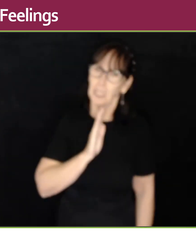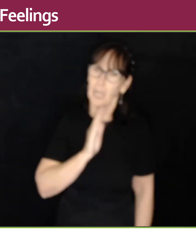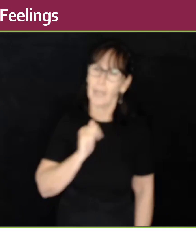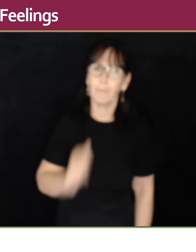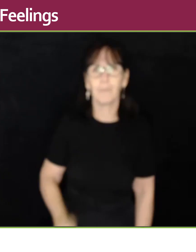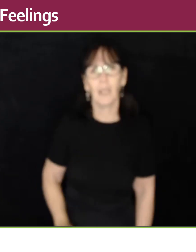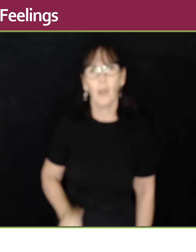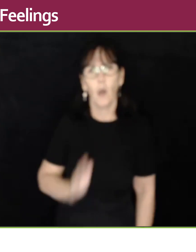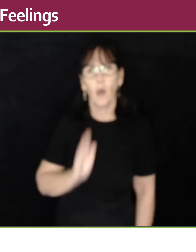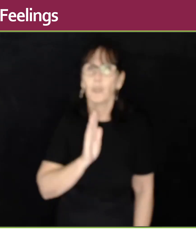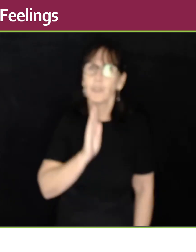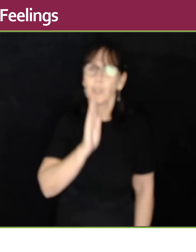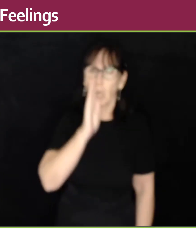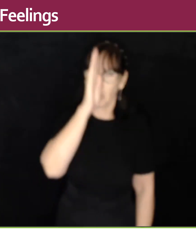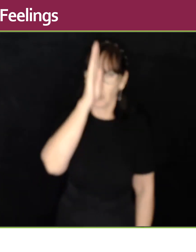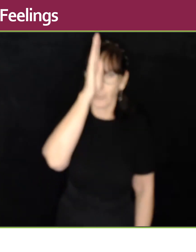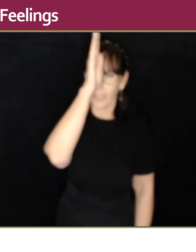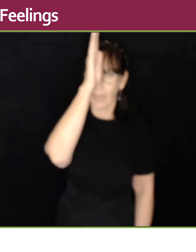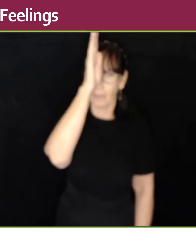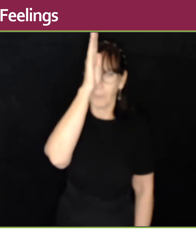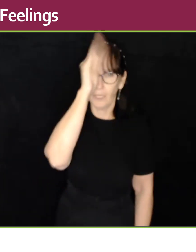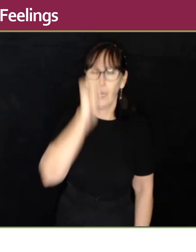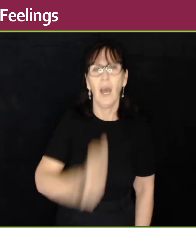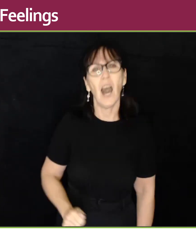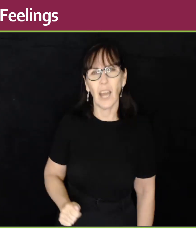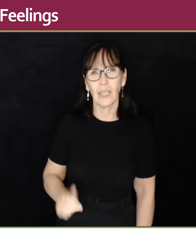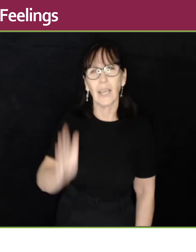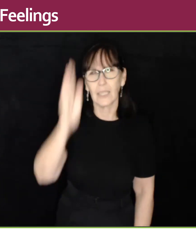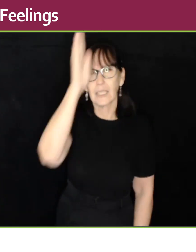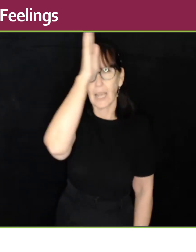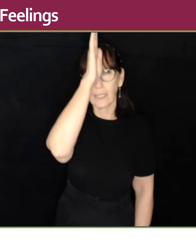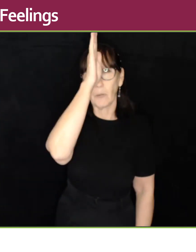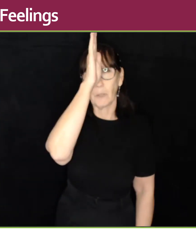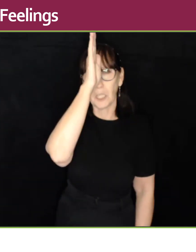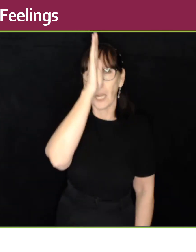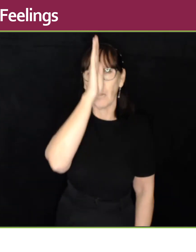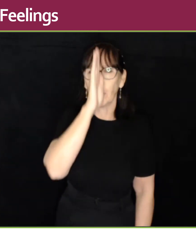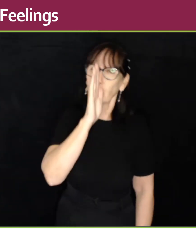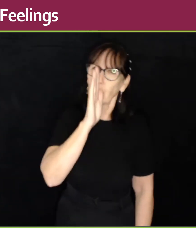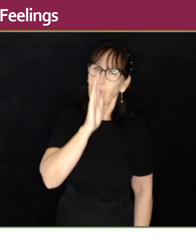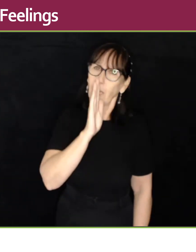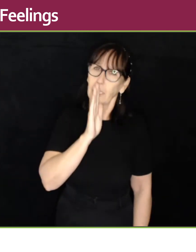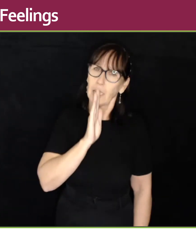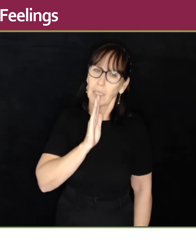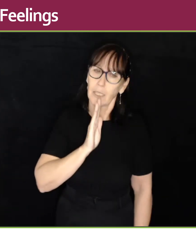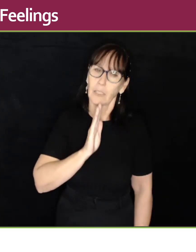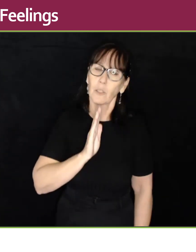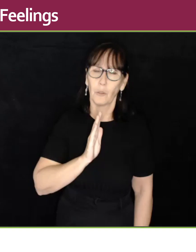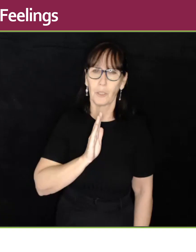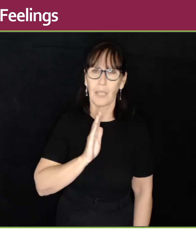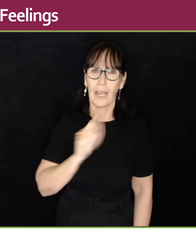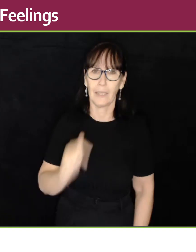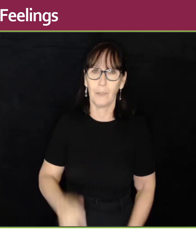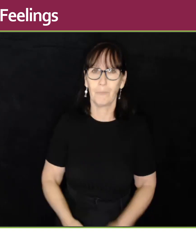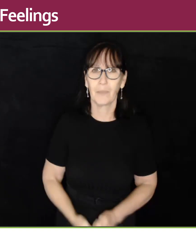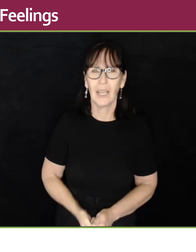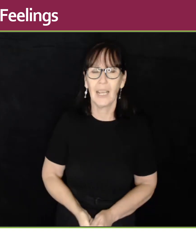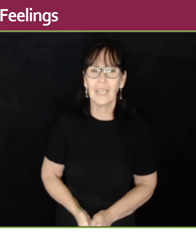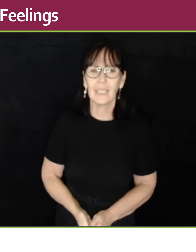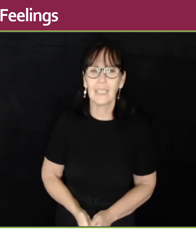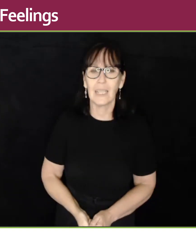going down or sad going up. I like the sad going down because I find it easier to look sad.